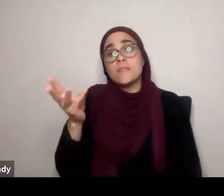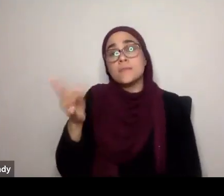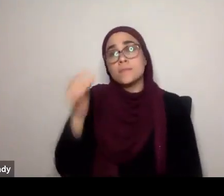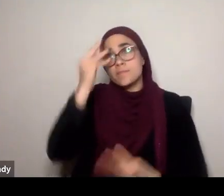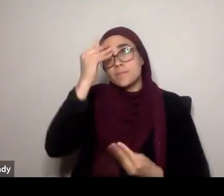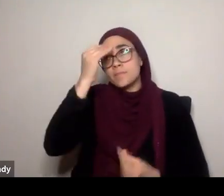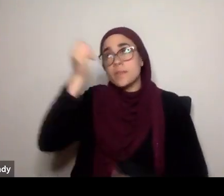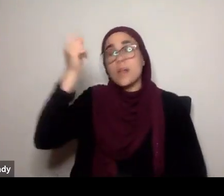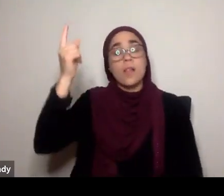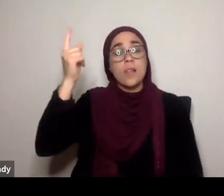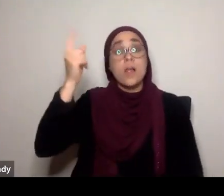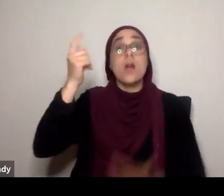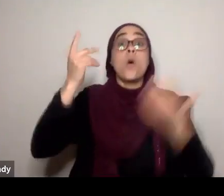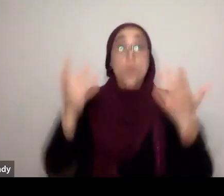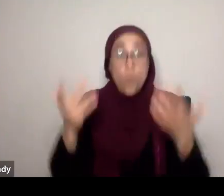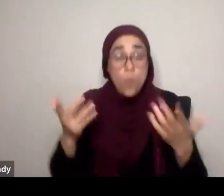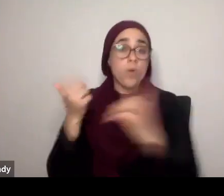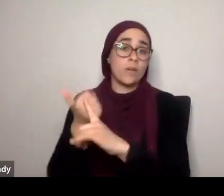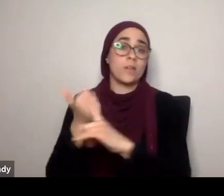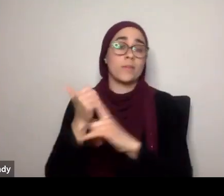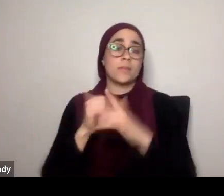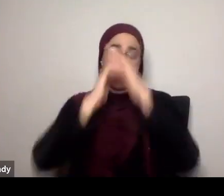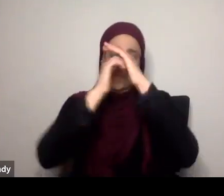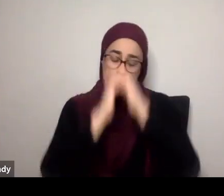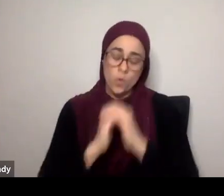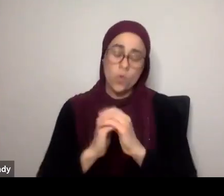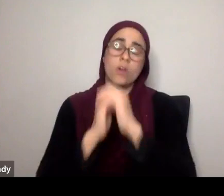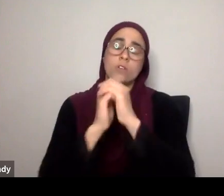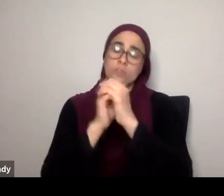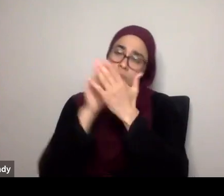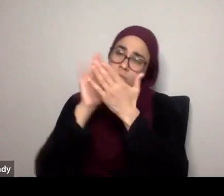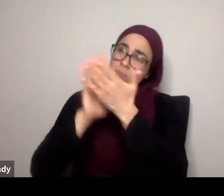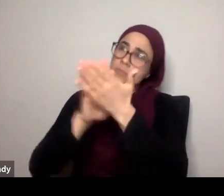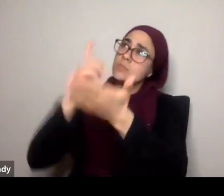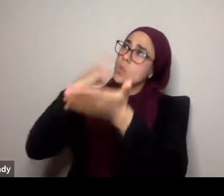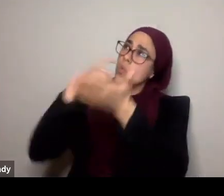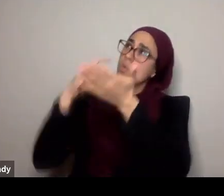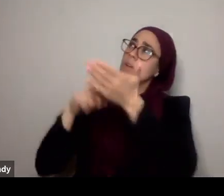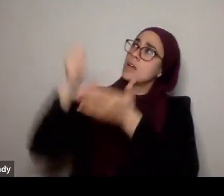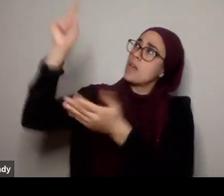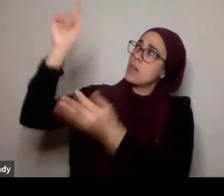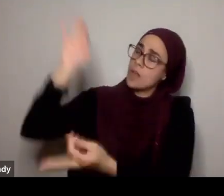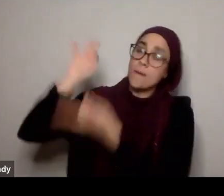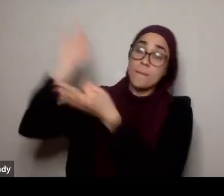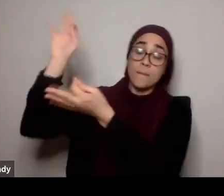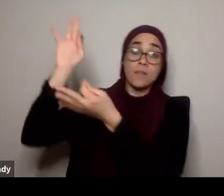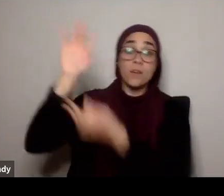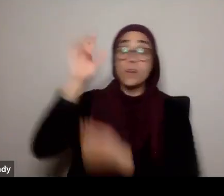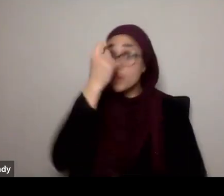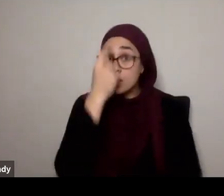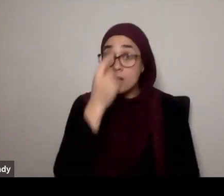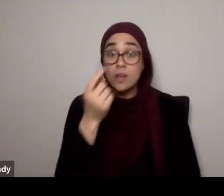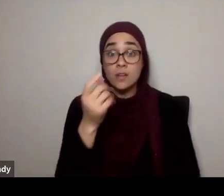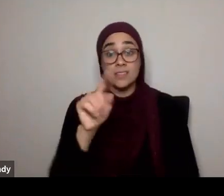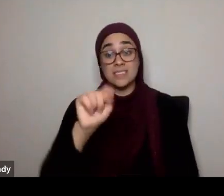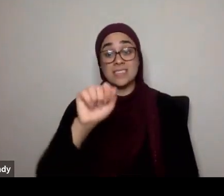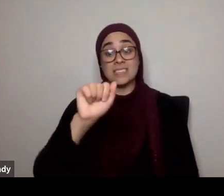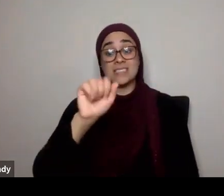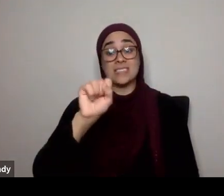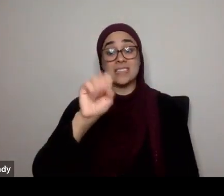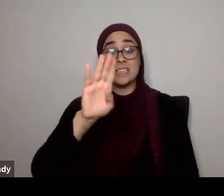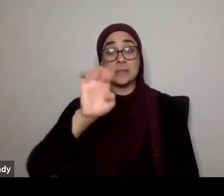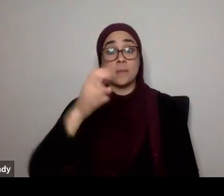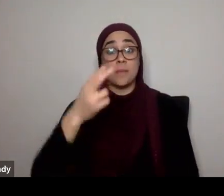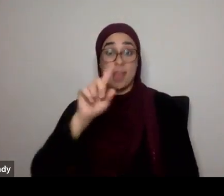acts of worship, which allow him, to declare the perfection, of Allah, and remember, tasbih is not just verbal, when your body moves,